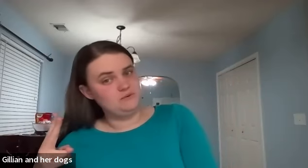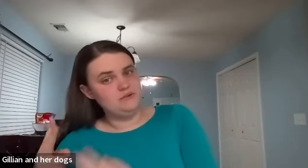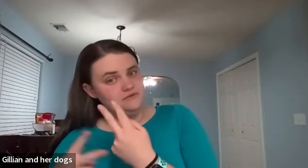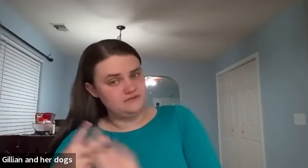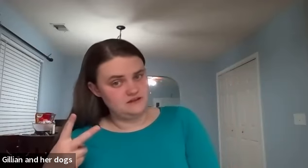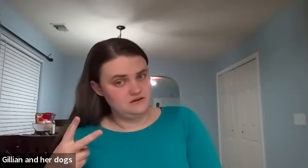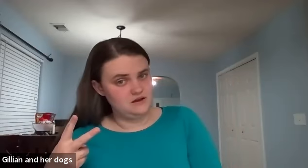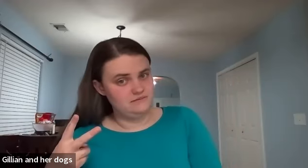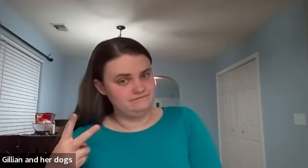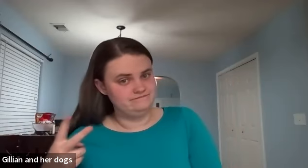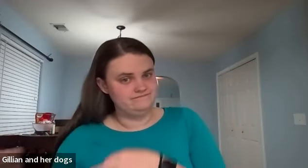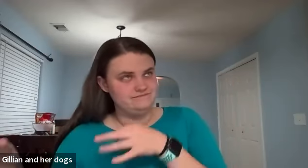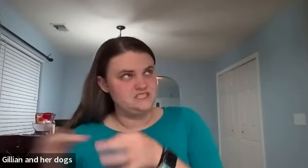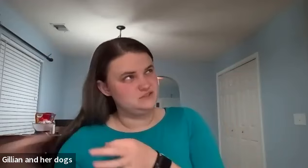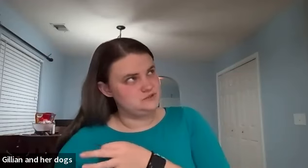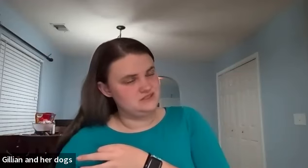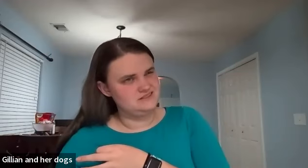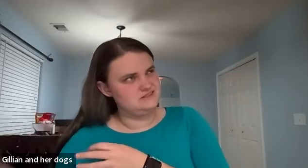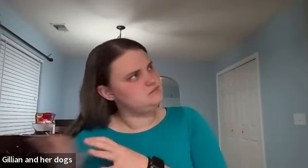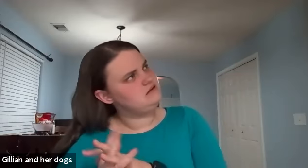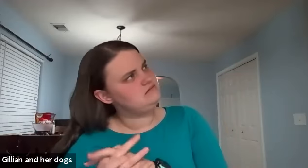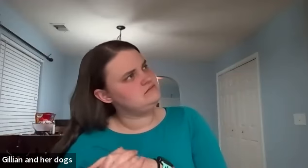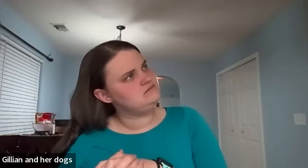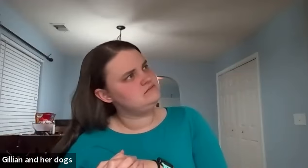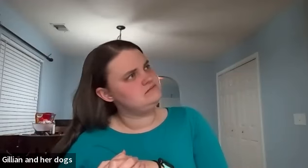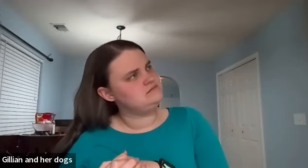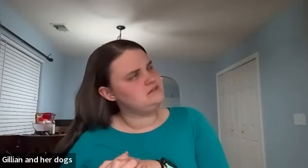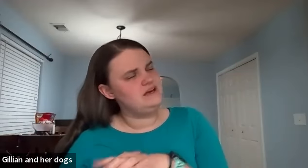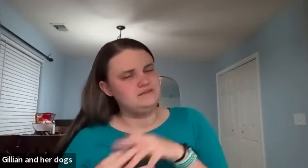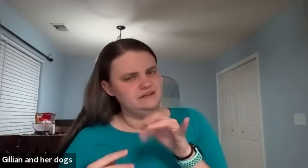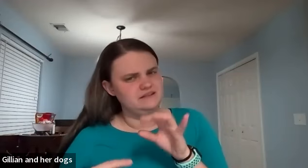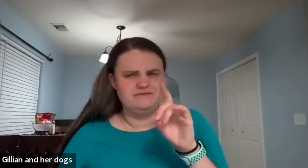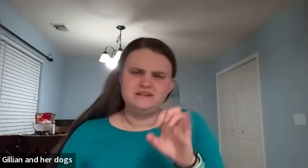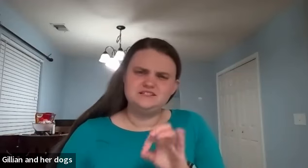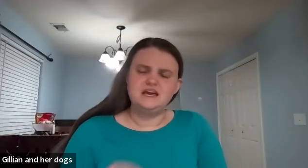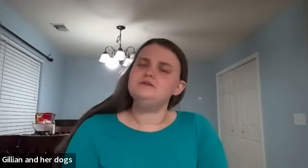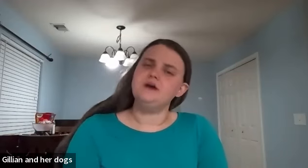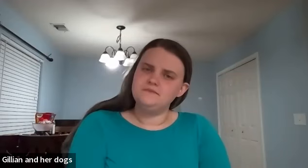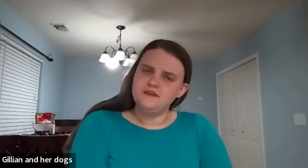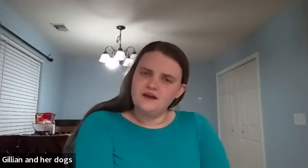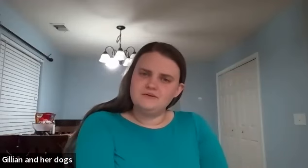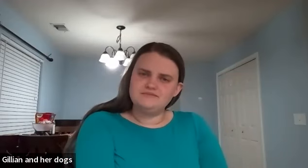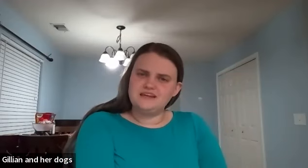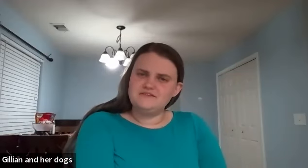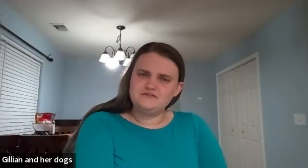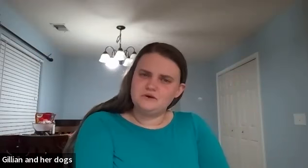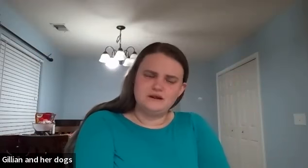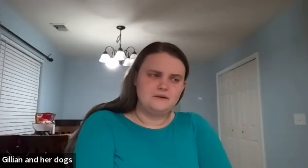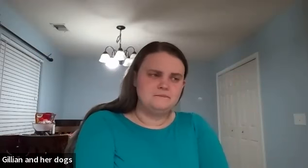both the um descriptions no not really definitions i don't know um i can't think of the word right now